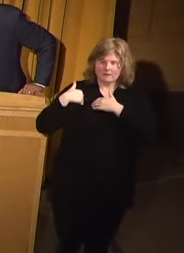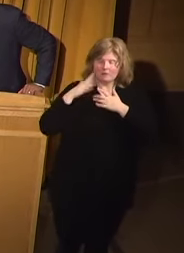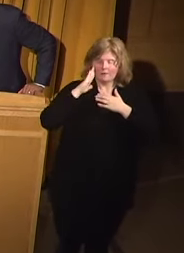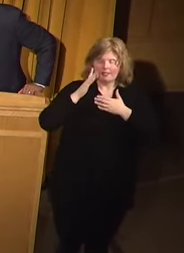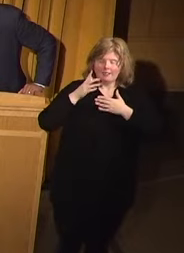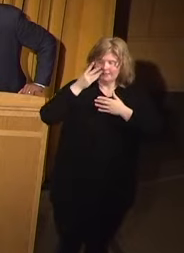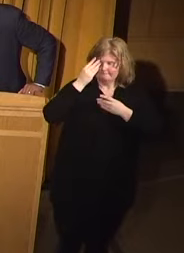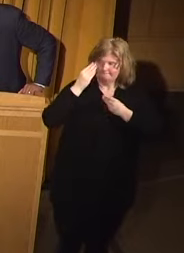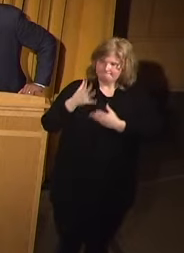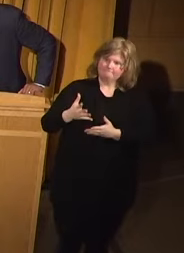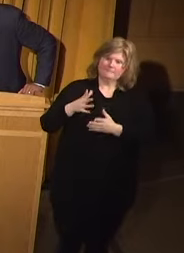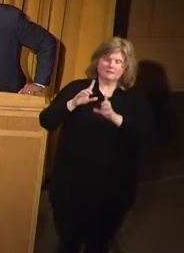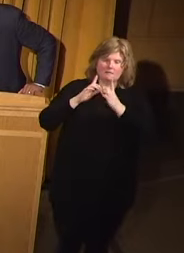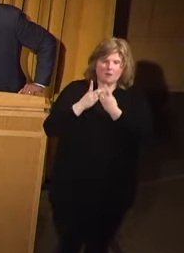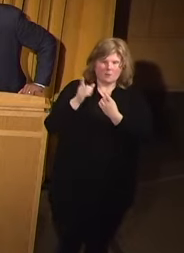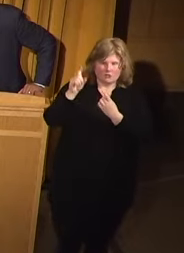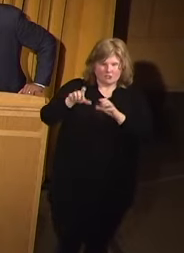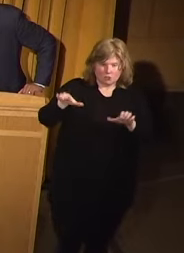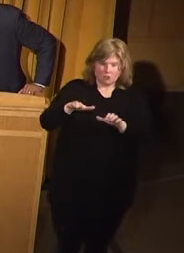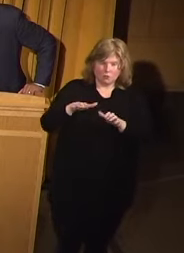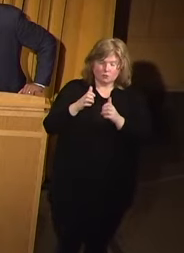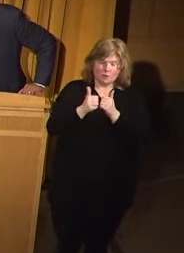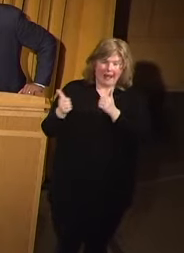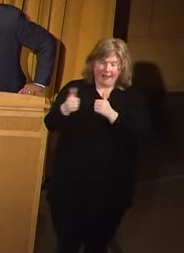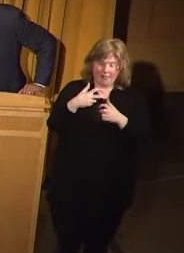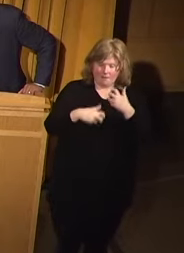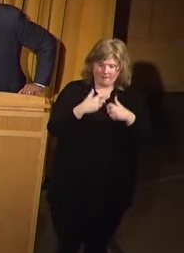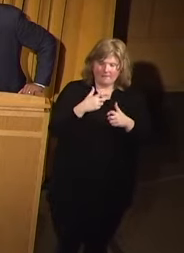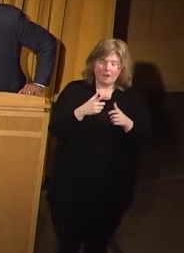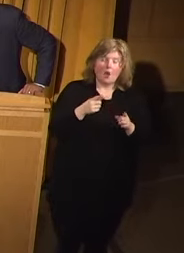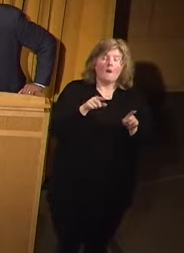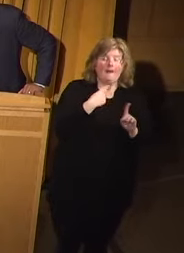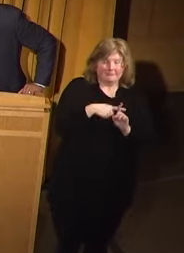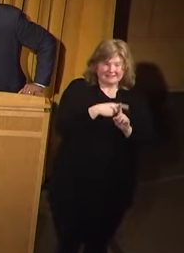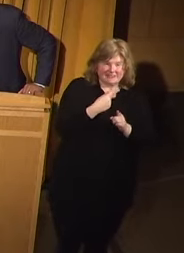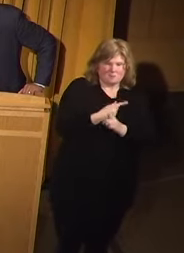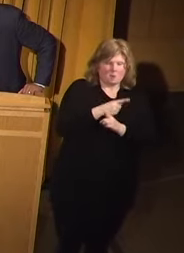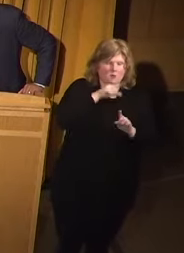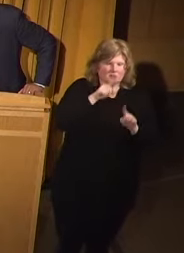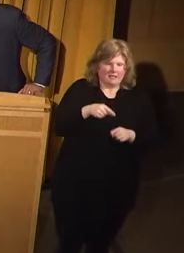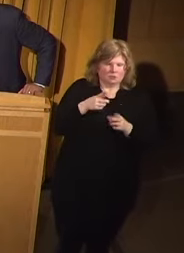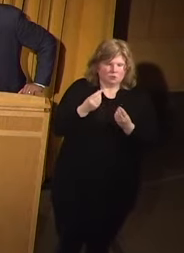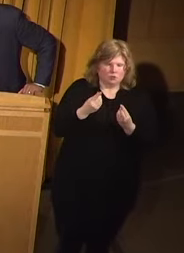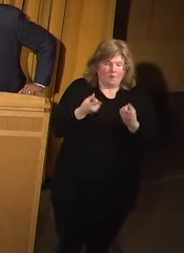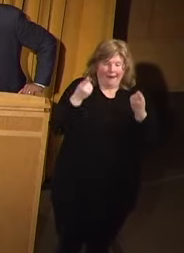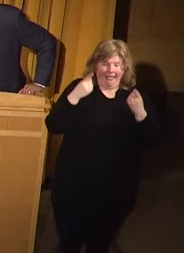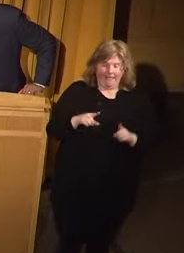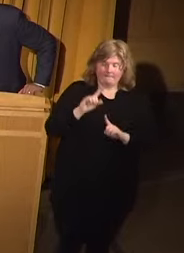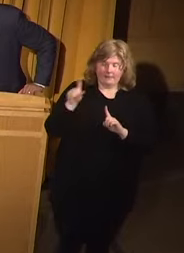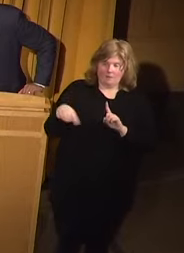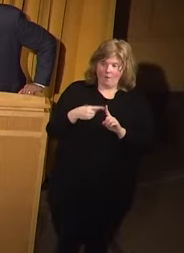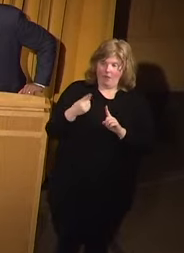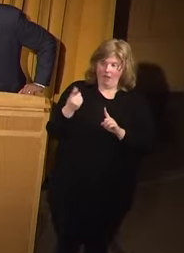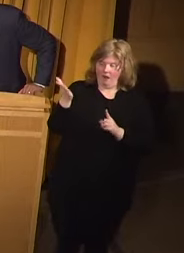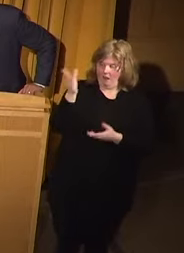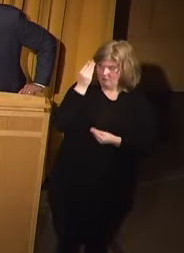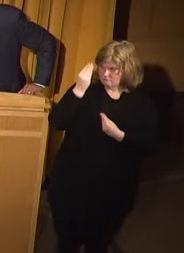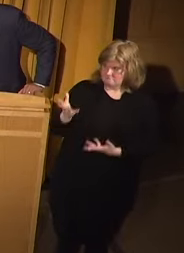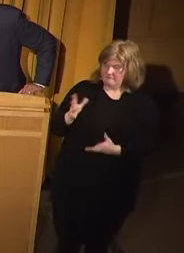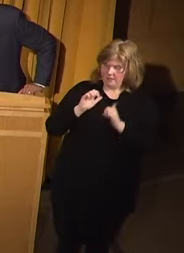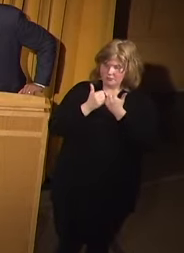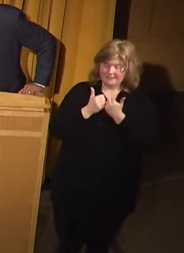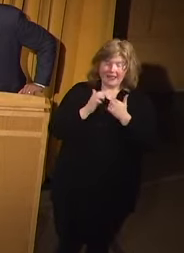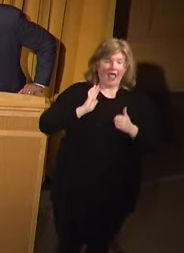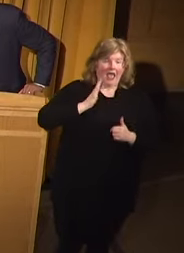inform the department of what needs to be done to get in front of it and the appropriate response when something happens and is brought to the agency's attention. And then our